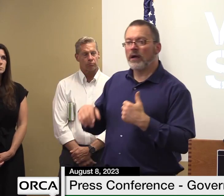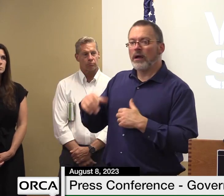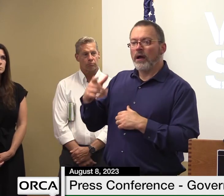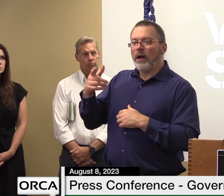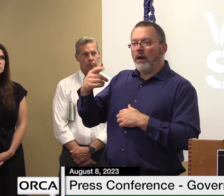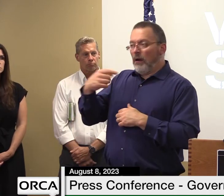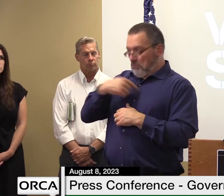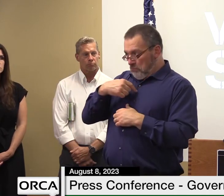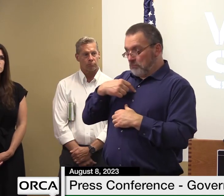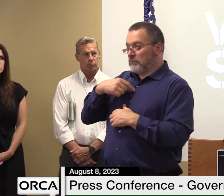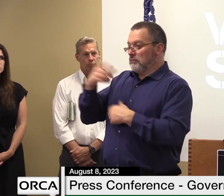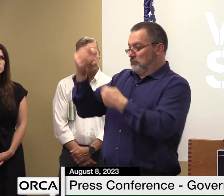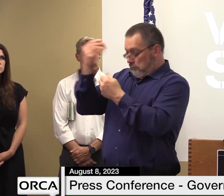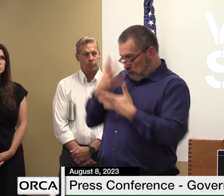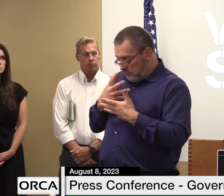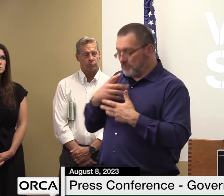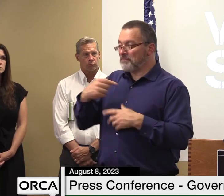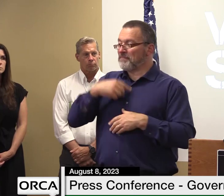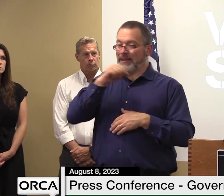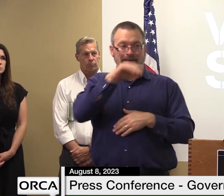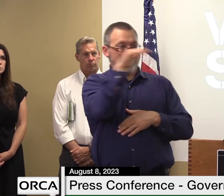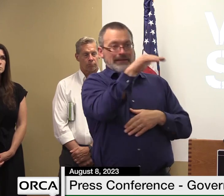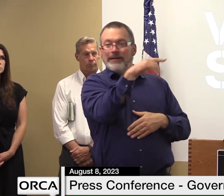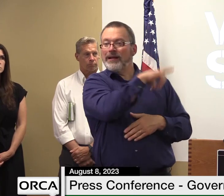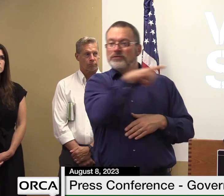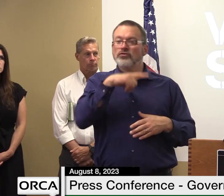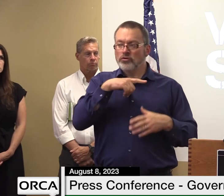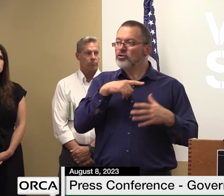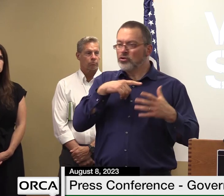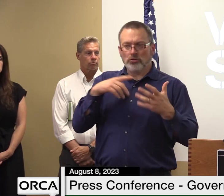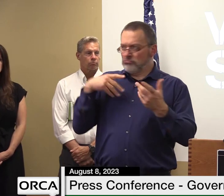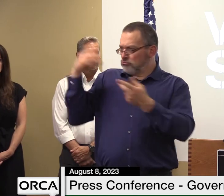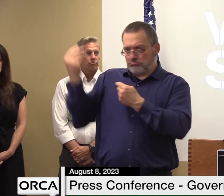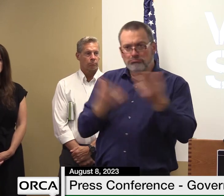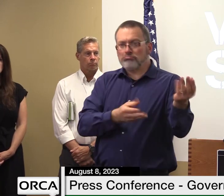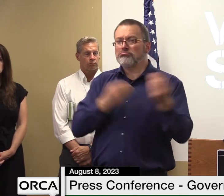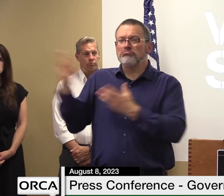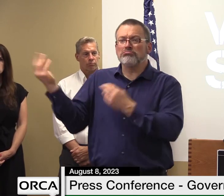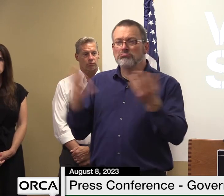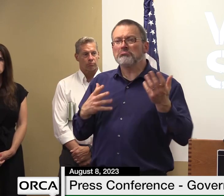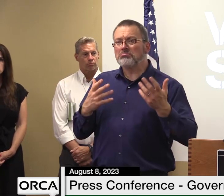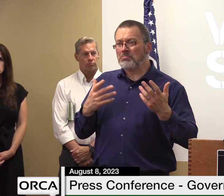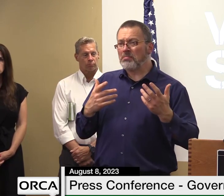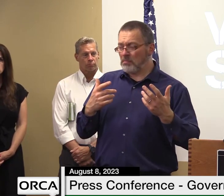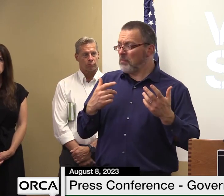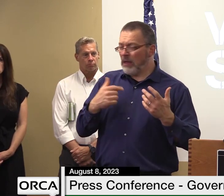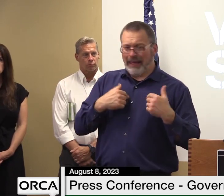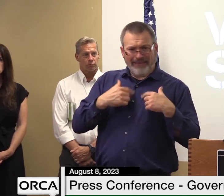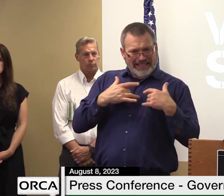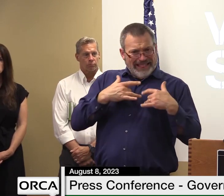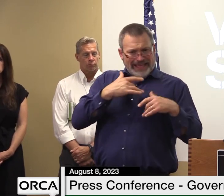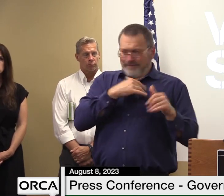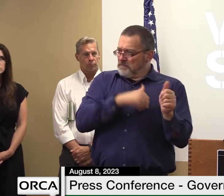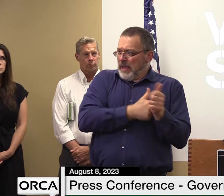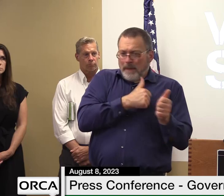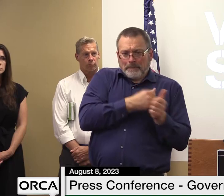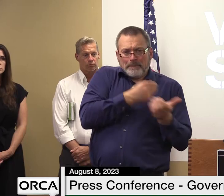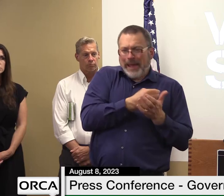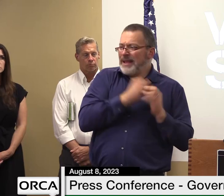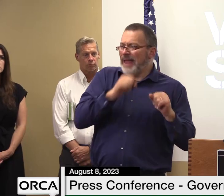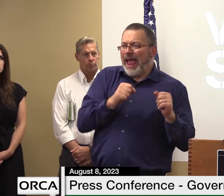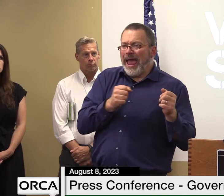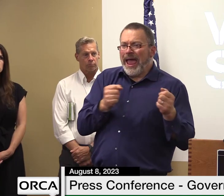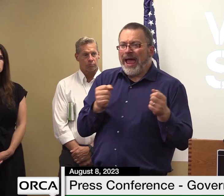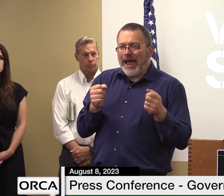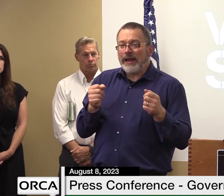whether under normal circumstances do they have enough resources to handle the calls and then how do